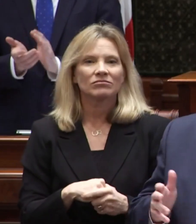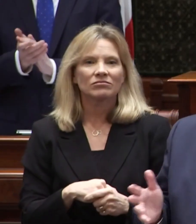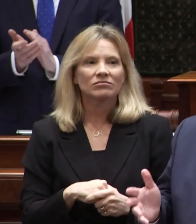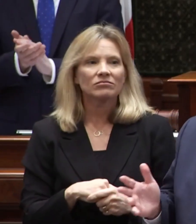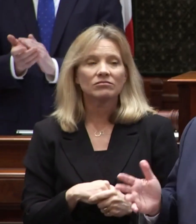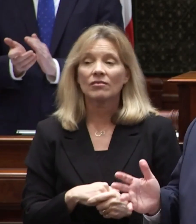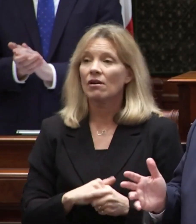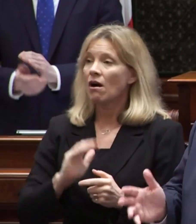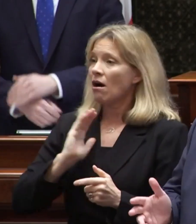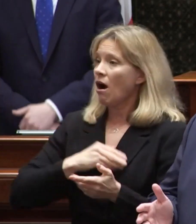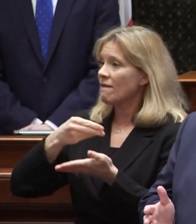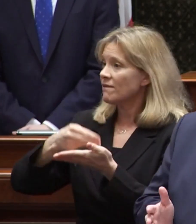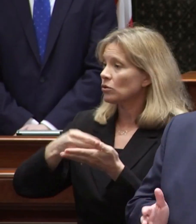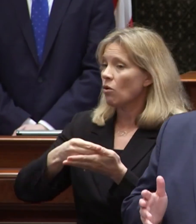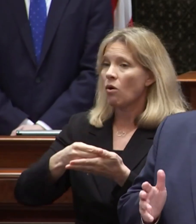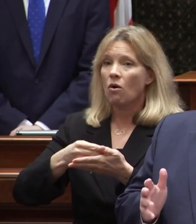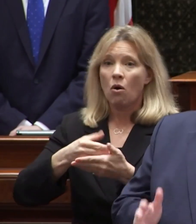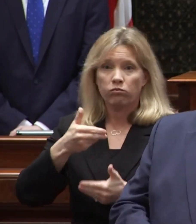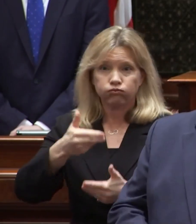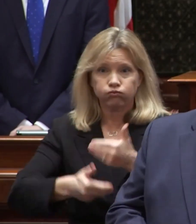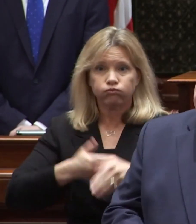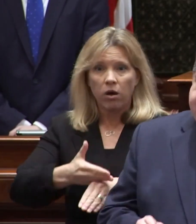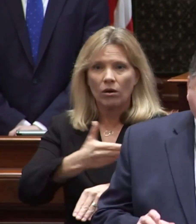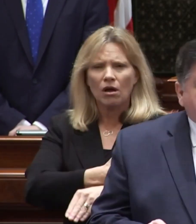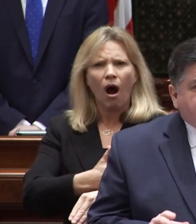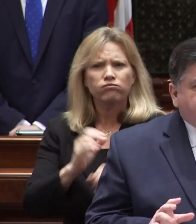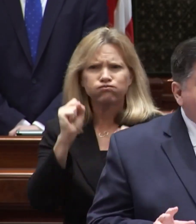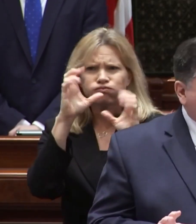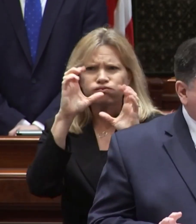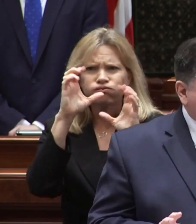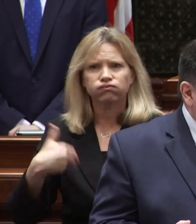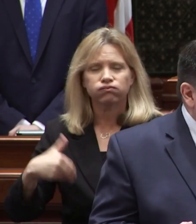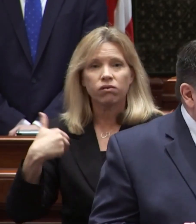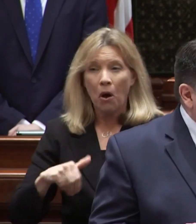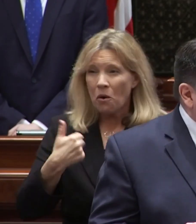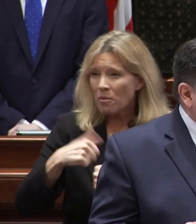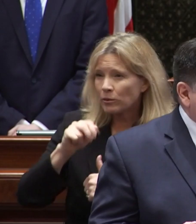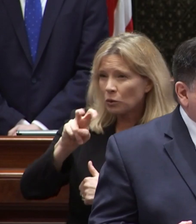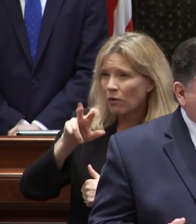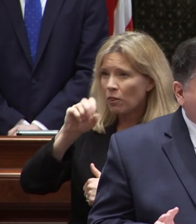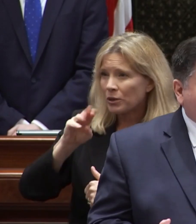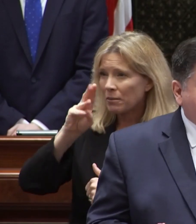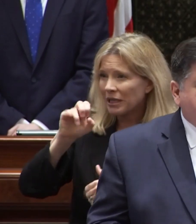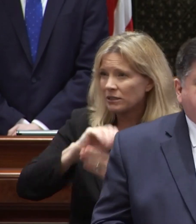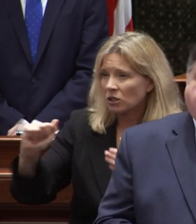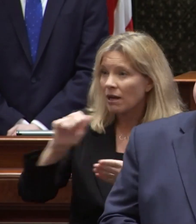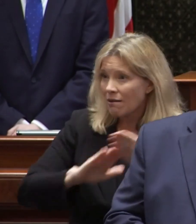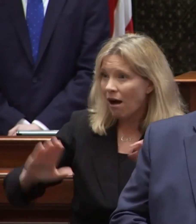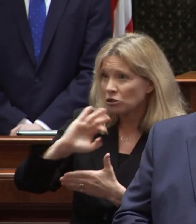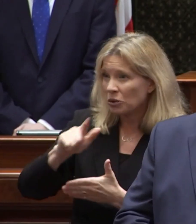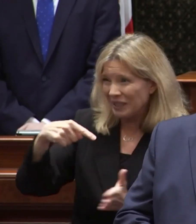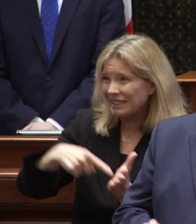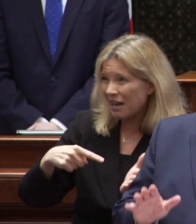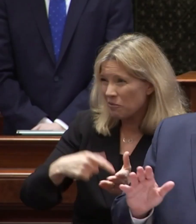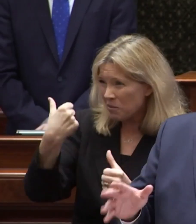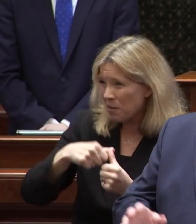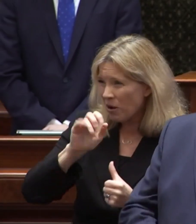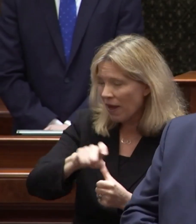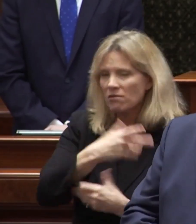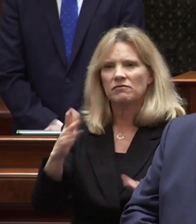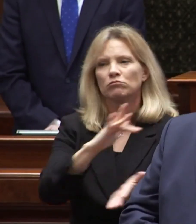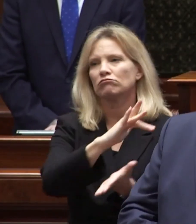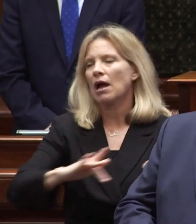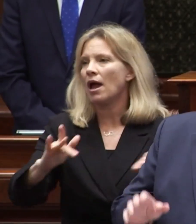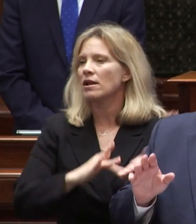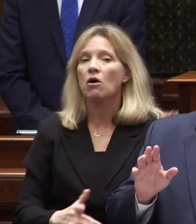Our fiscal progress is remarkable. Remember the $230 million in college Illinois debt? Paid.